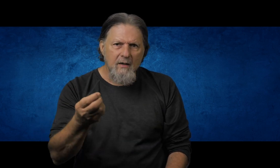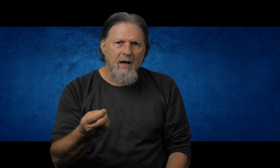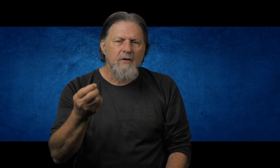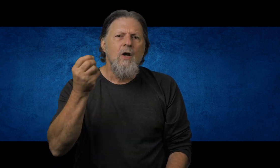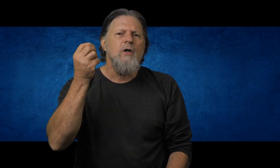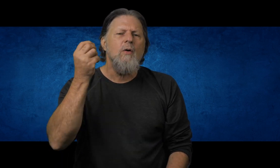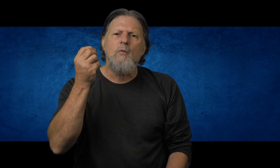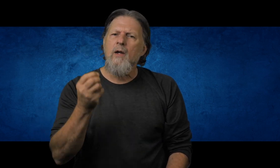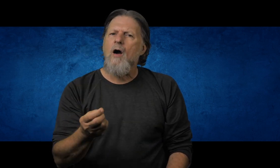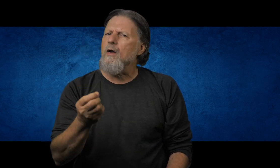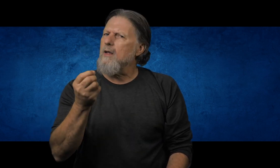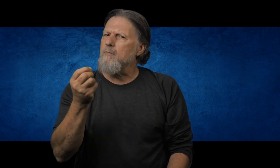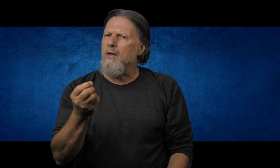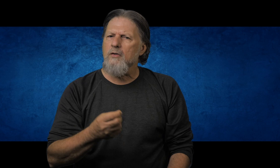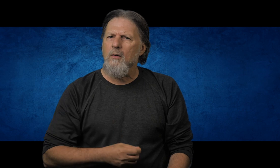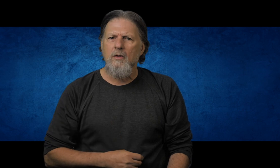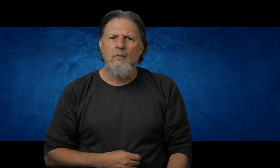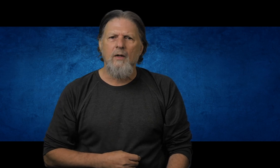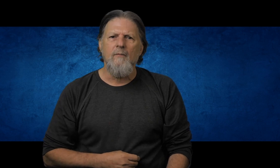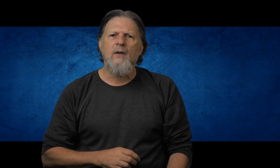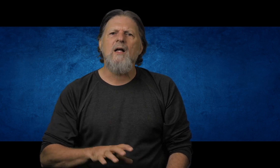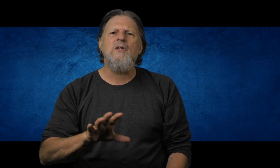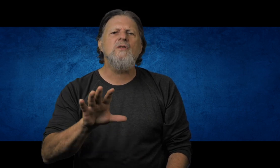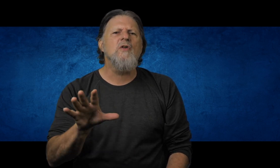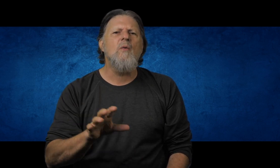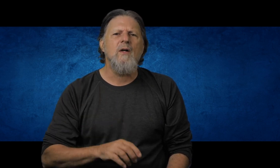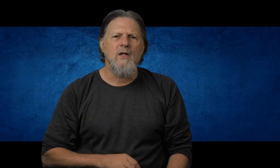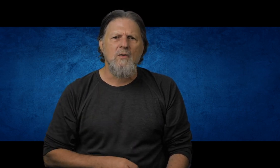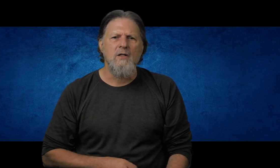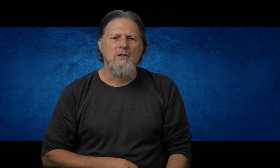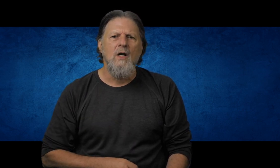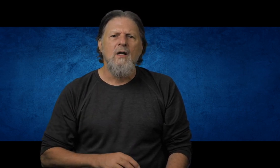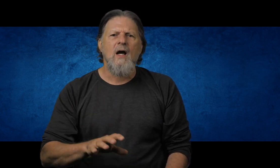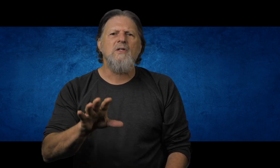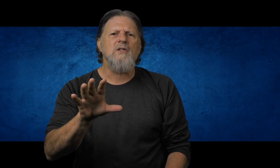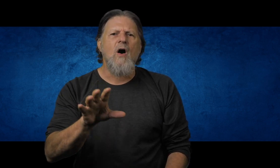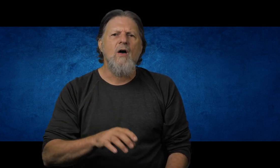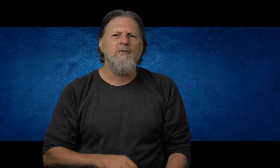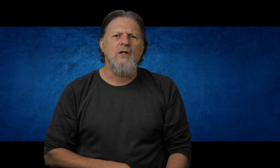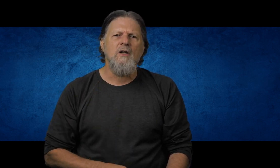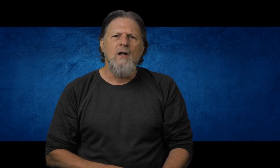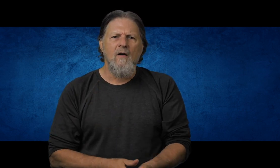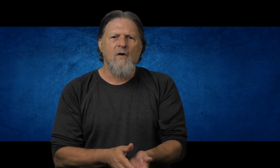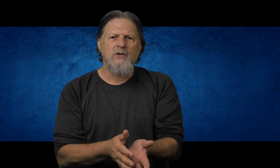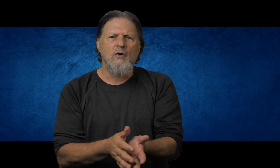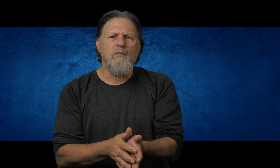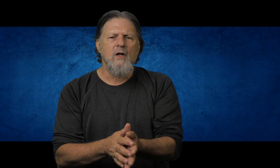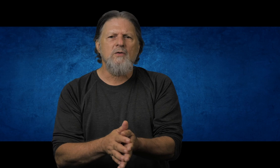into heaven, you know what? We are in big trouble, aren't we? God says no one is righteous. God says all have sinned and fall short of what is